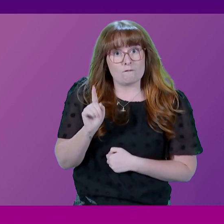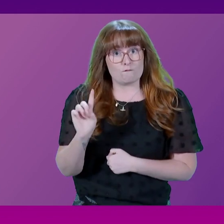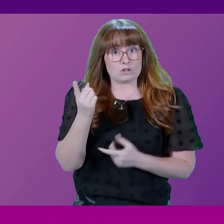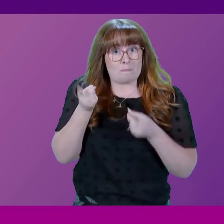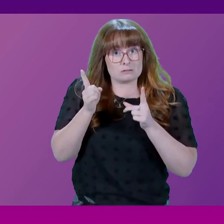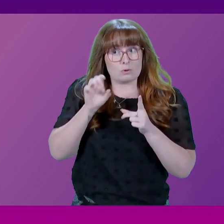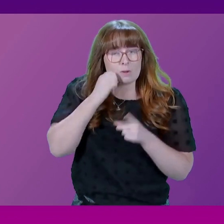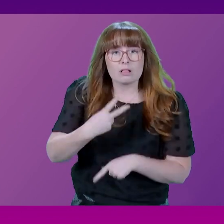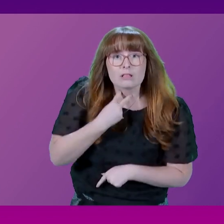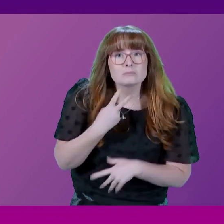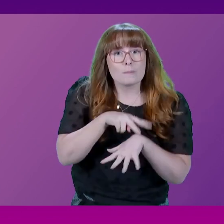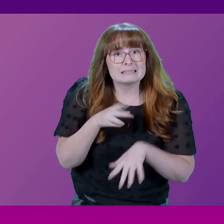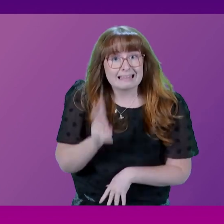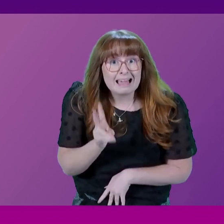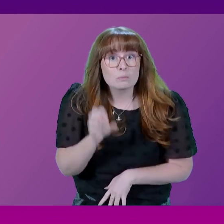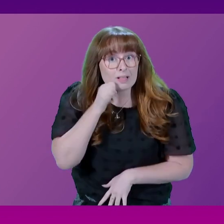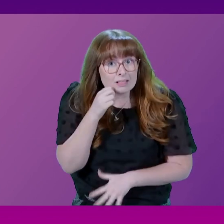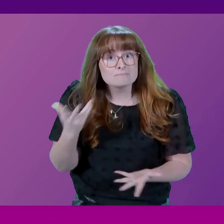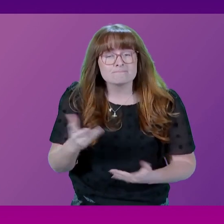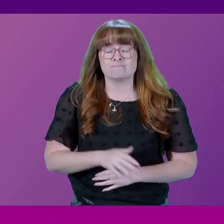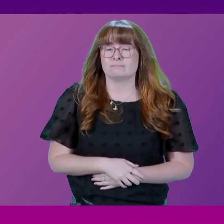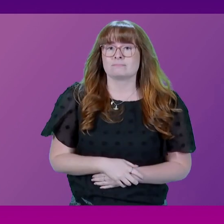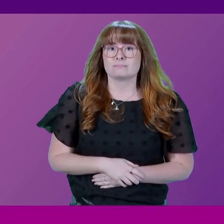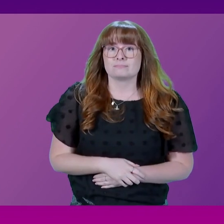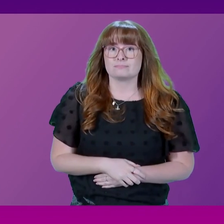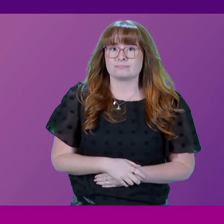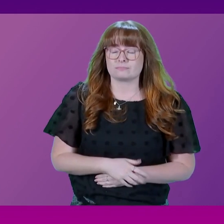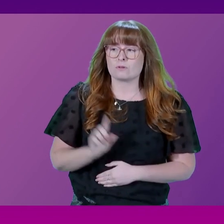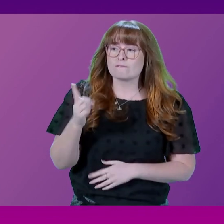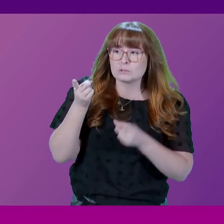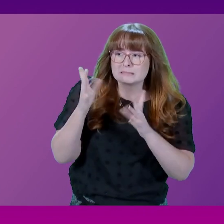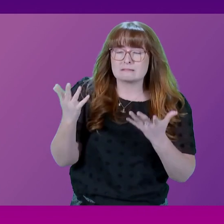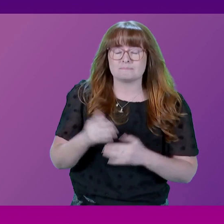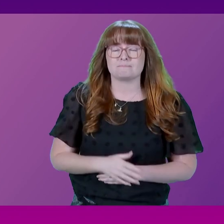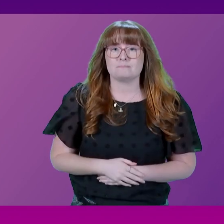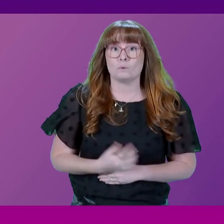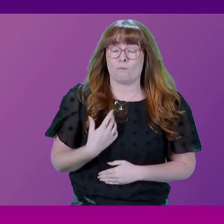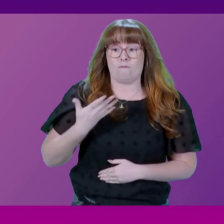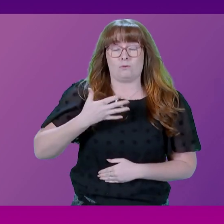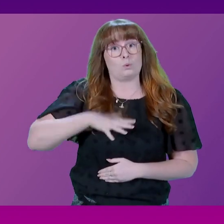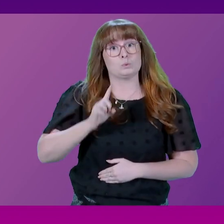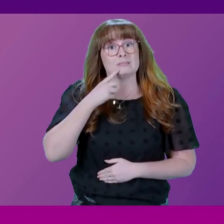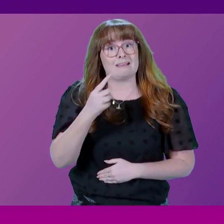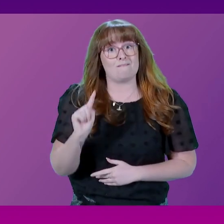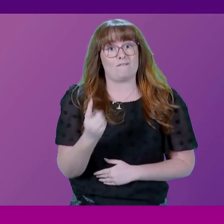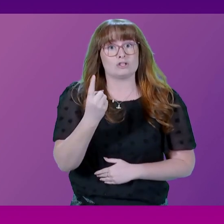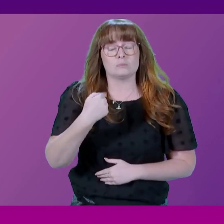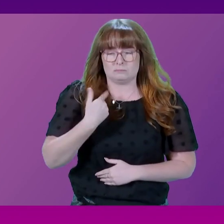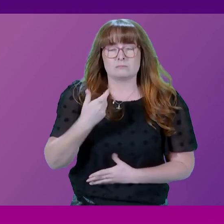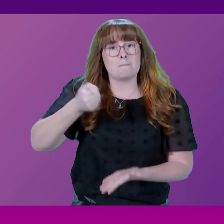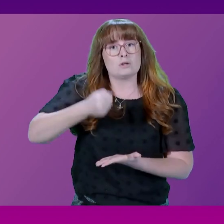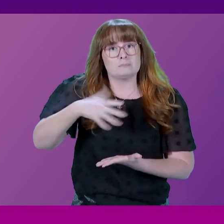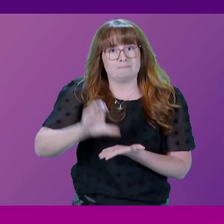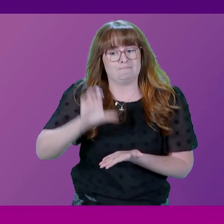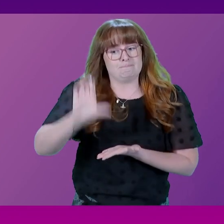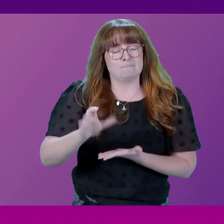police officers down again? First Minister. Can I say, first and foremost, course, that we have increased the budget for